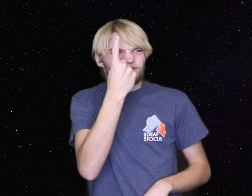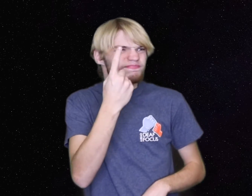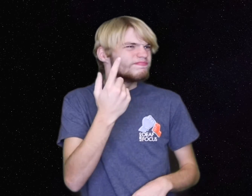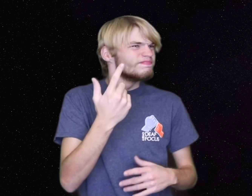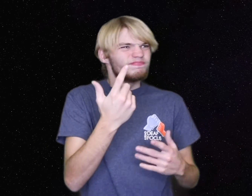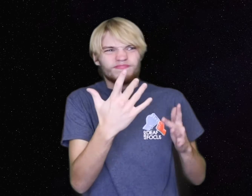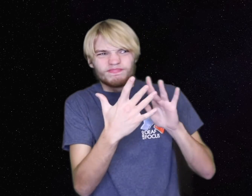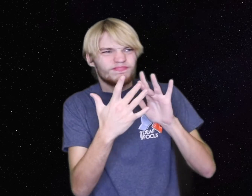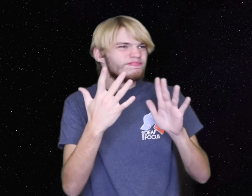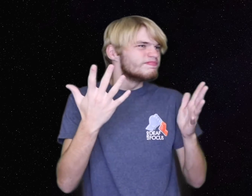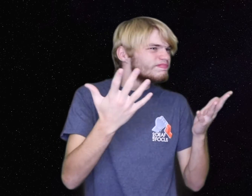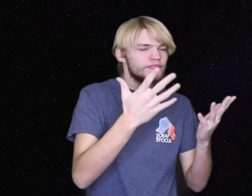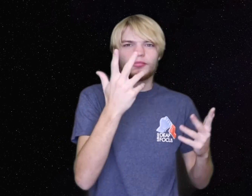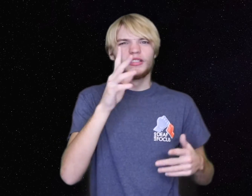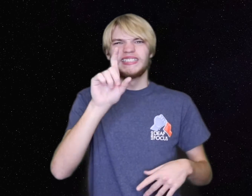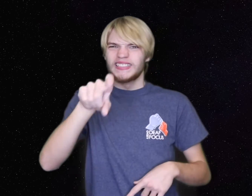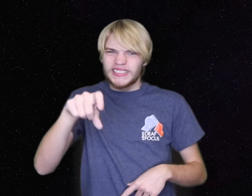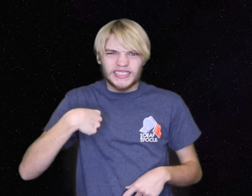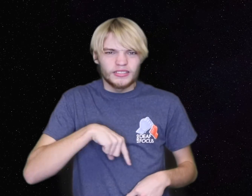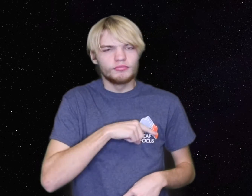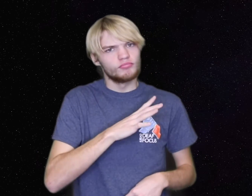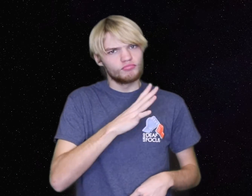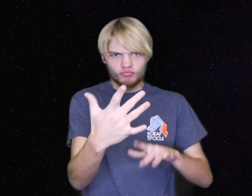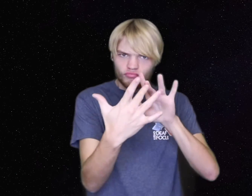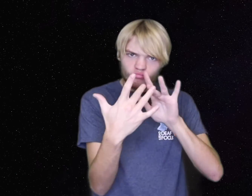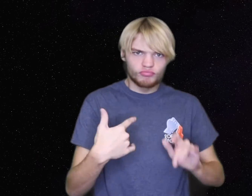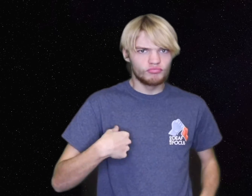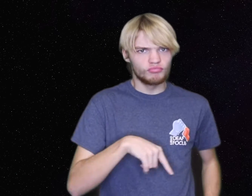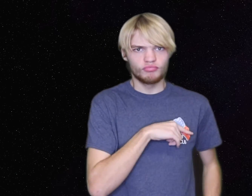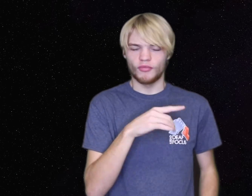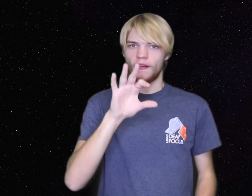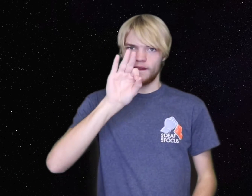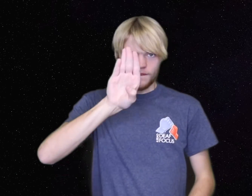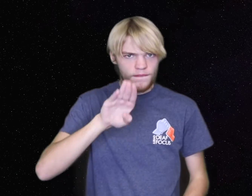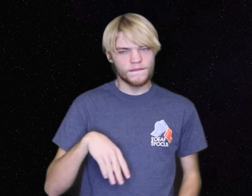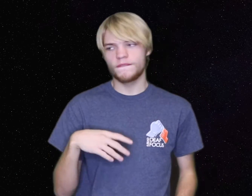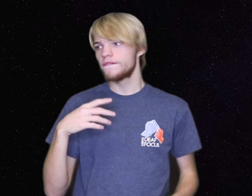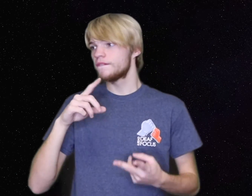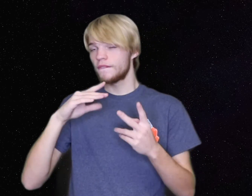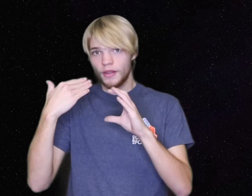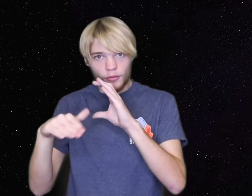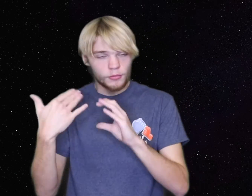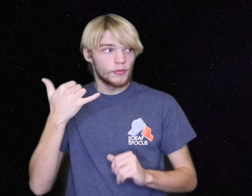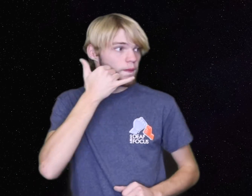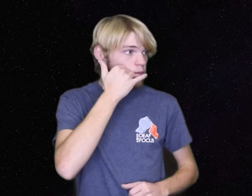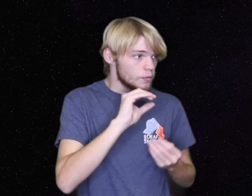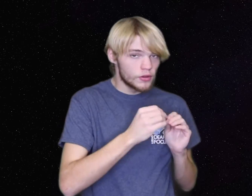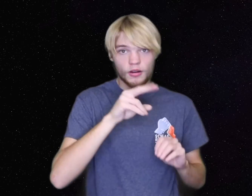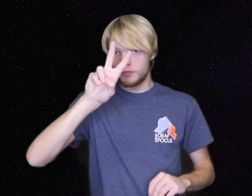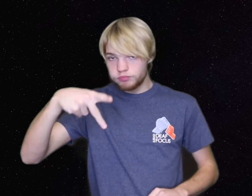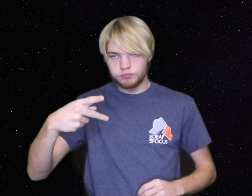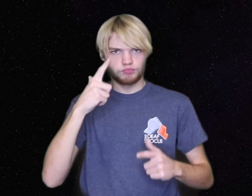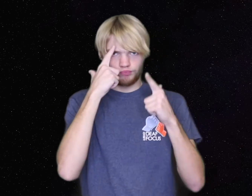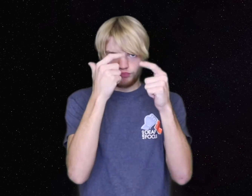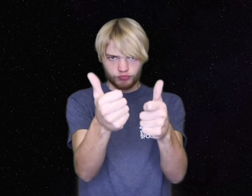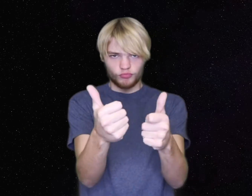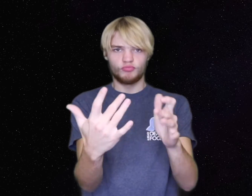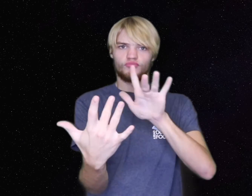Focus. If you have any questions or you need to contact us, feel free on Facebook, email, phone, VP.